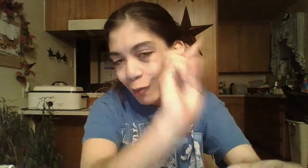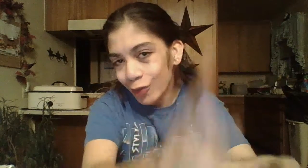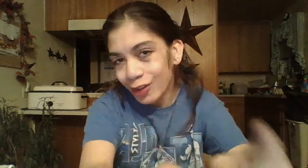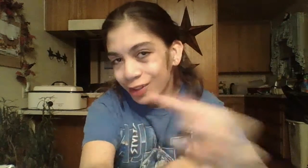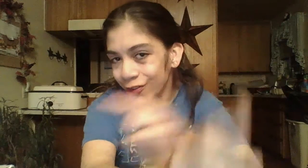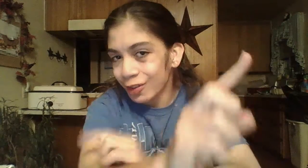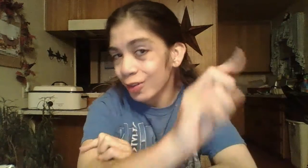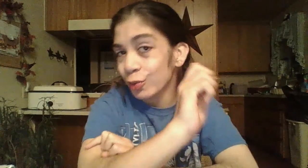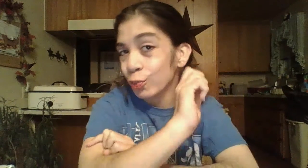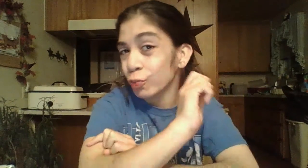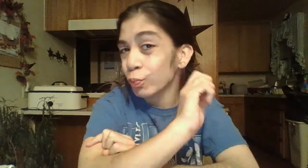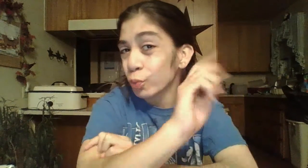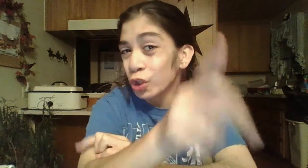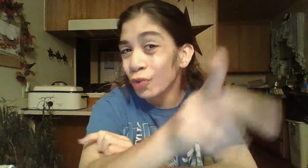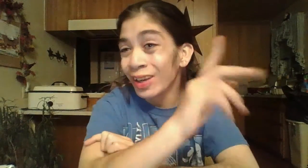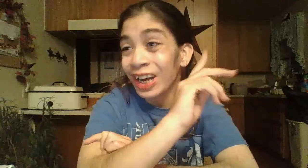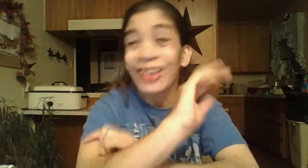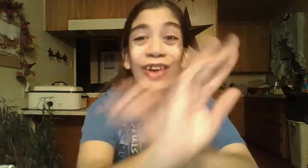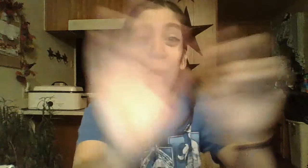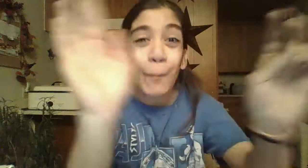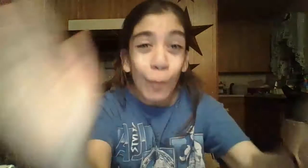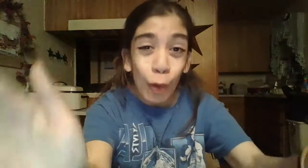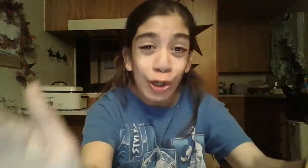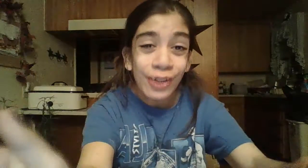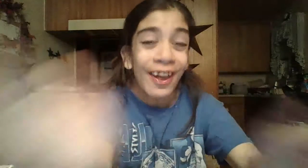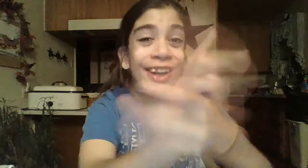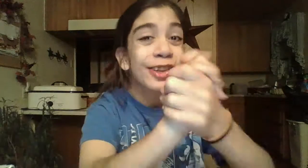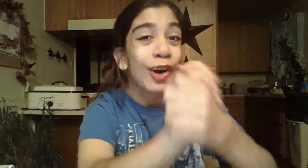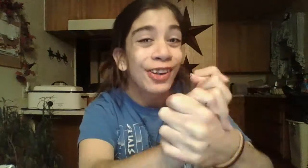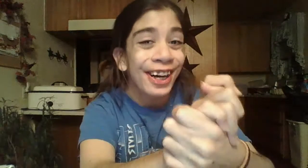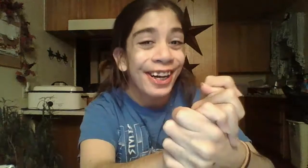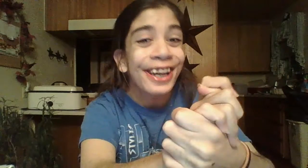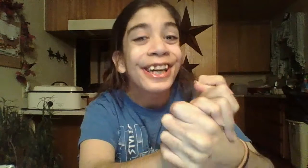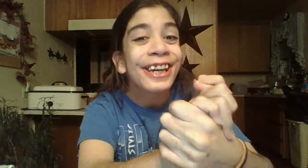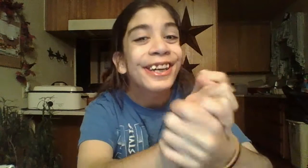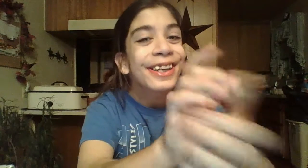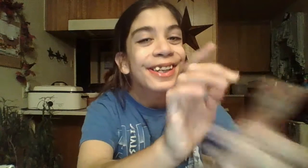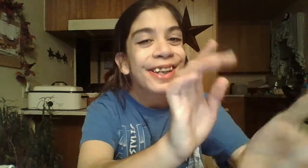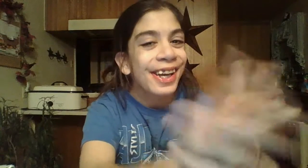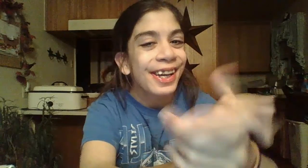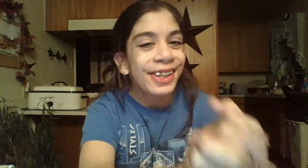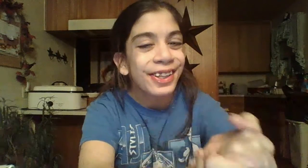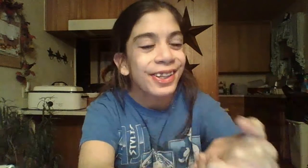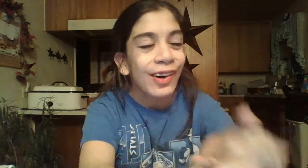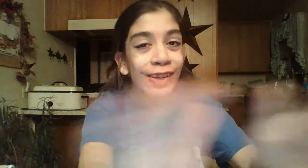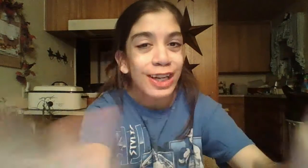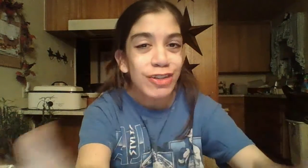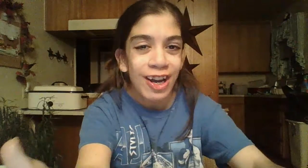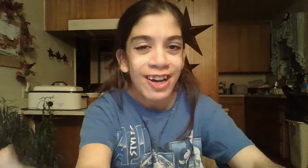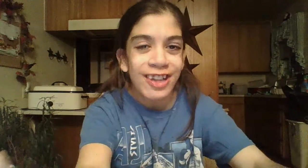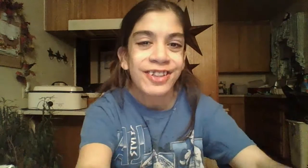will also start ordering a lot more things online and all that jazz.